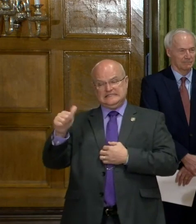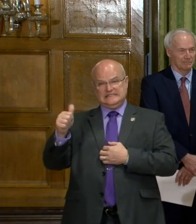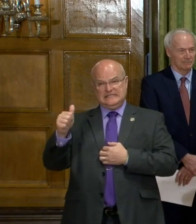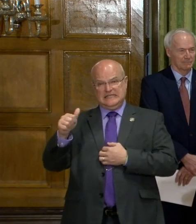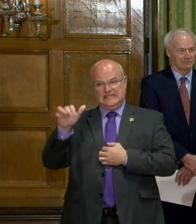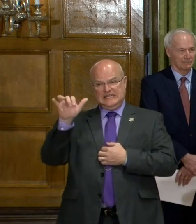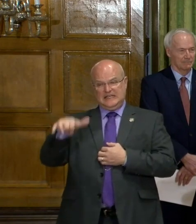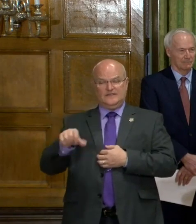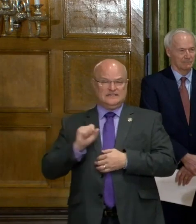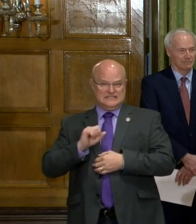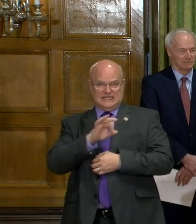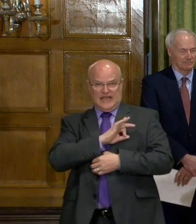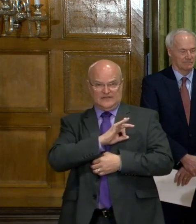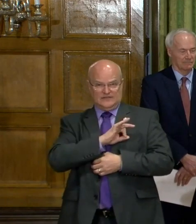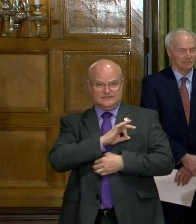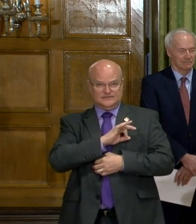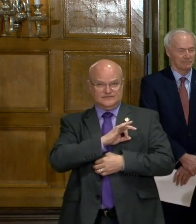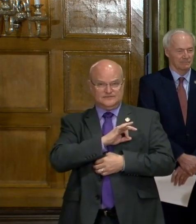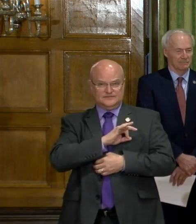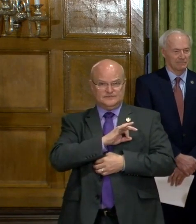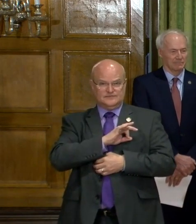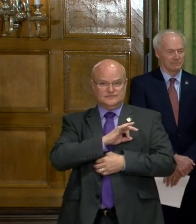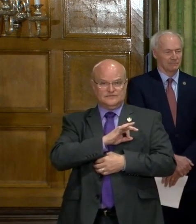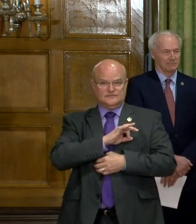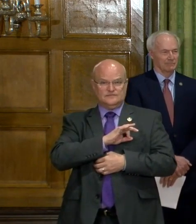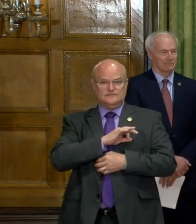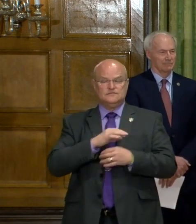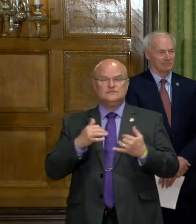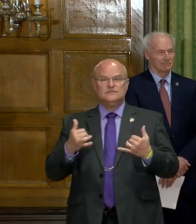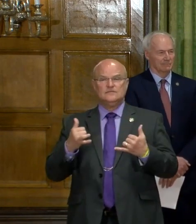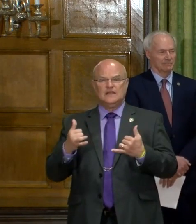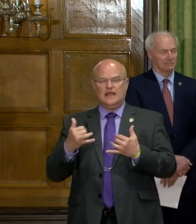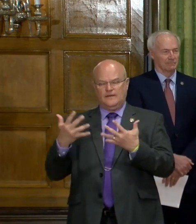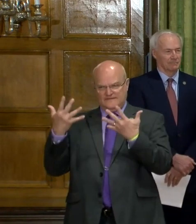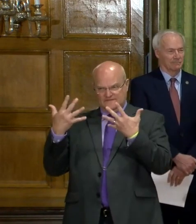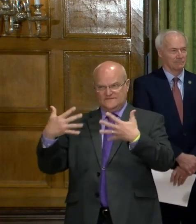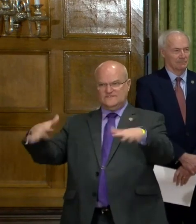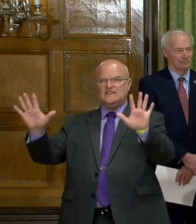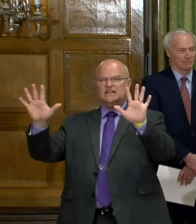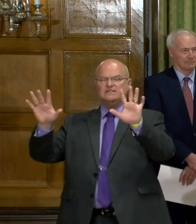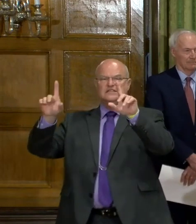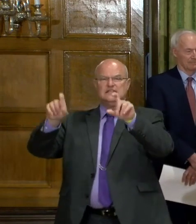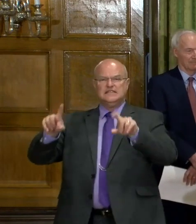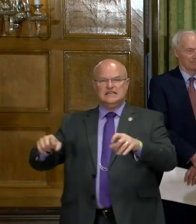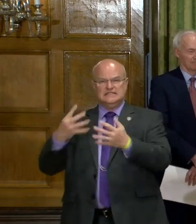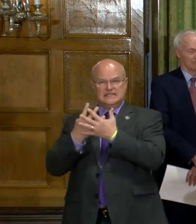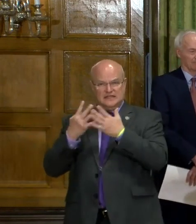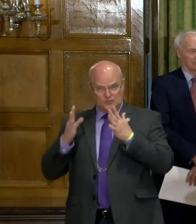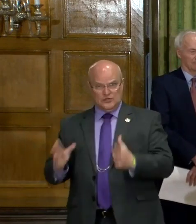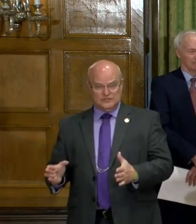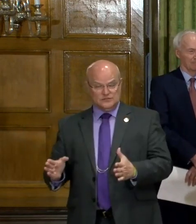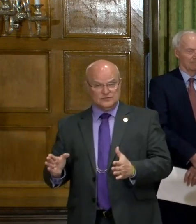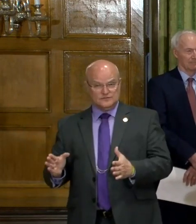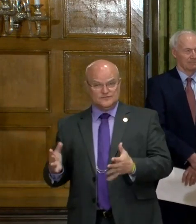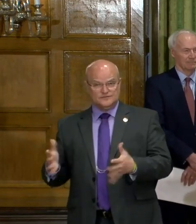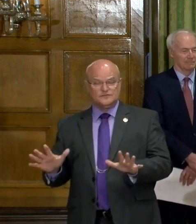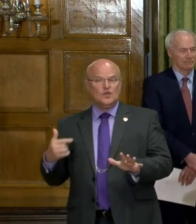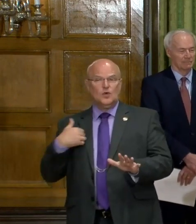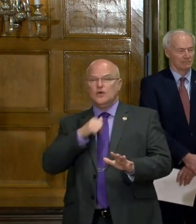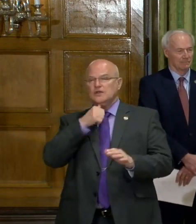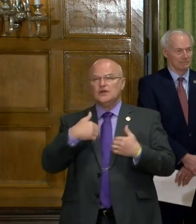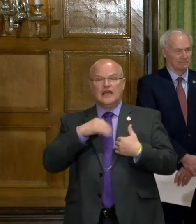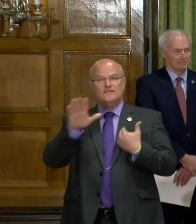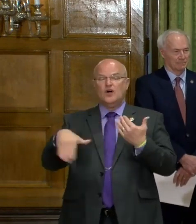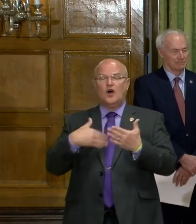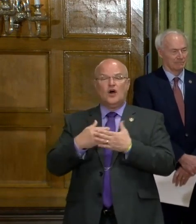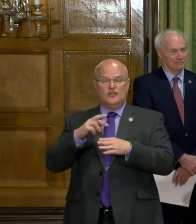of the staff. We are finished testing the inmates, although we